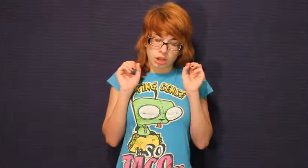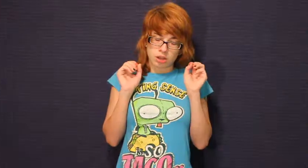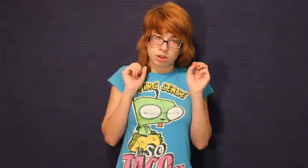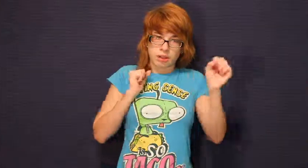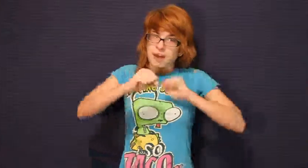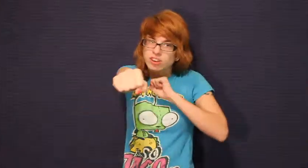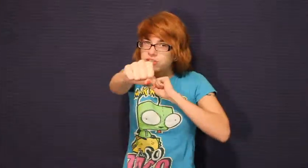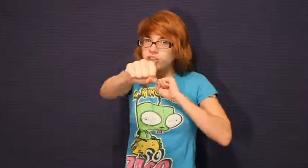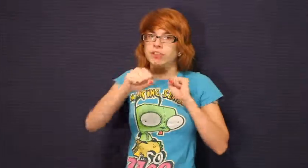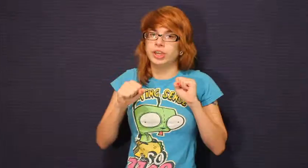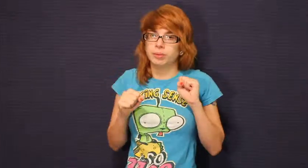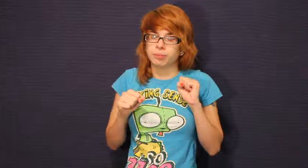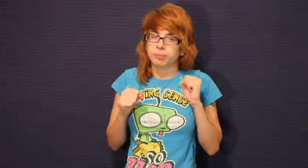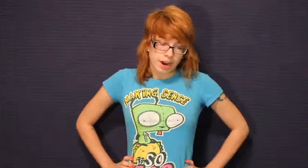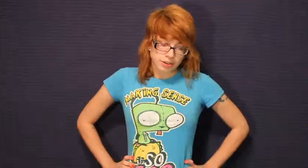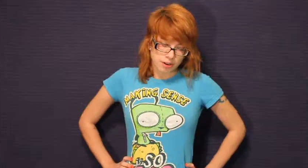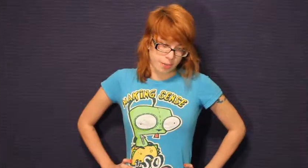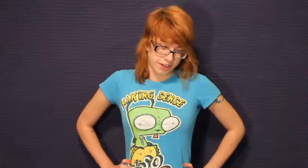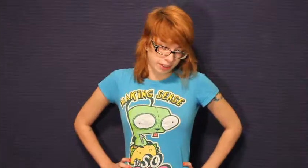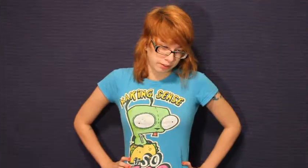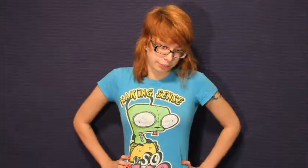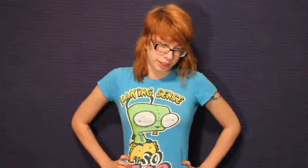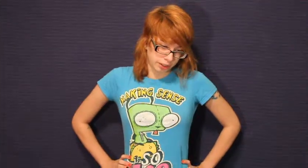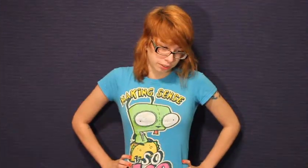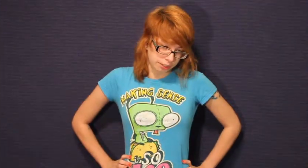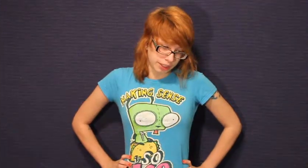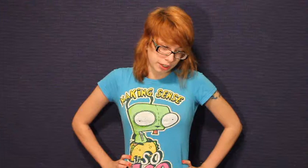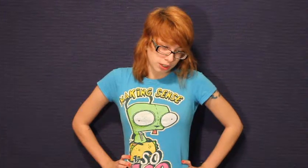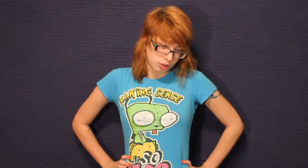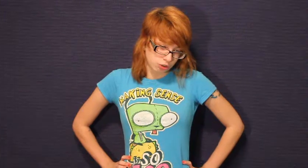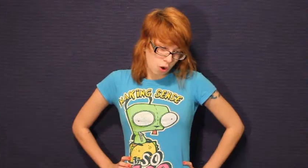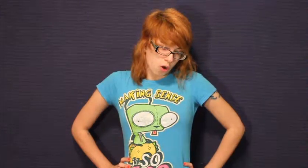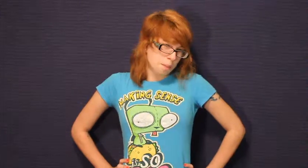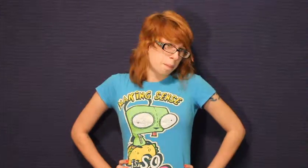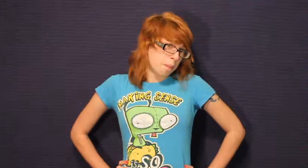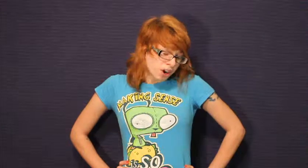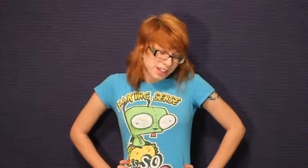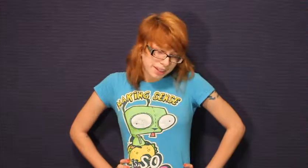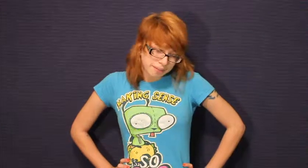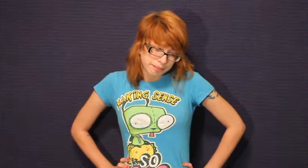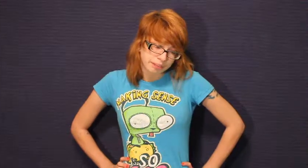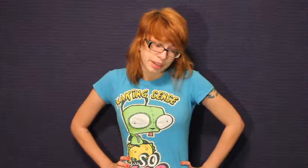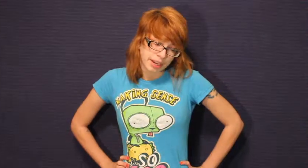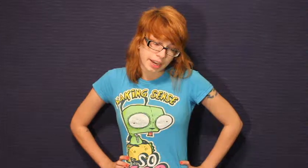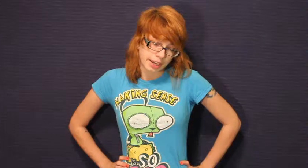and they battle for their freedom. The director of marketing for PETA, Joel Bartlett, has